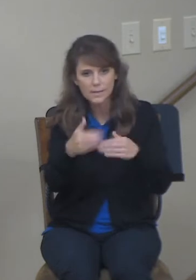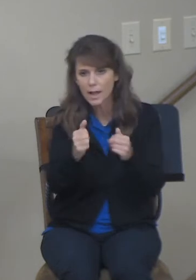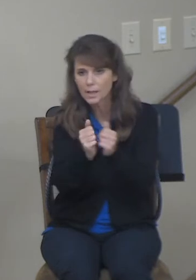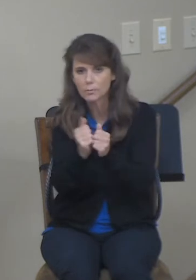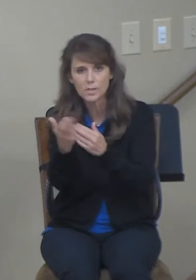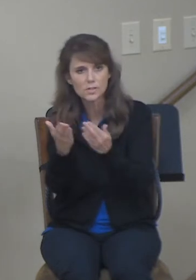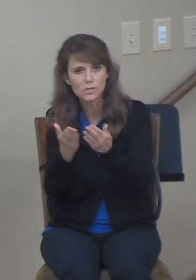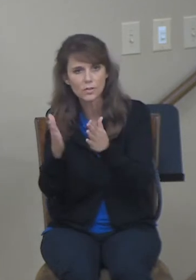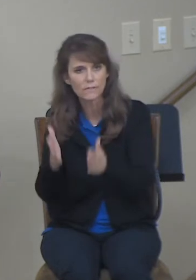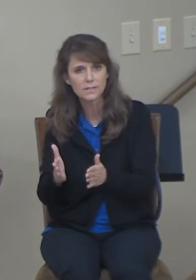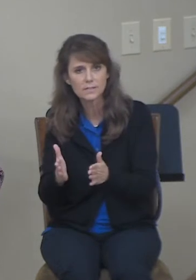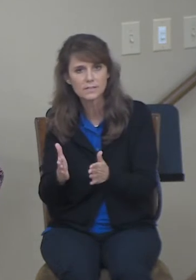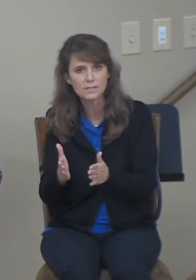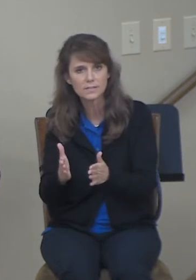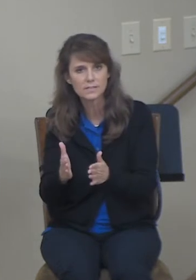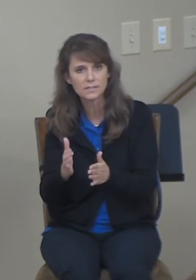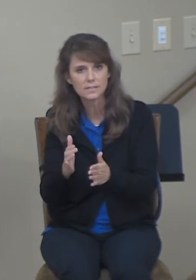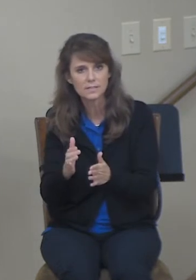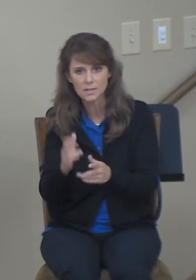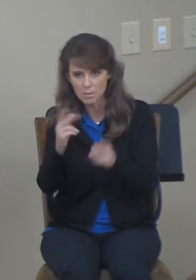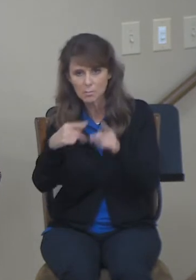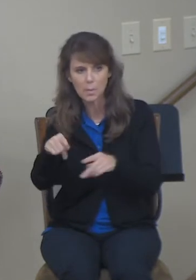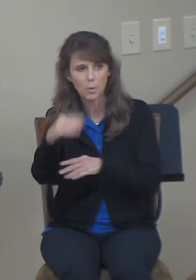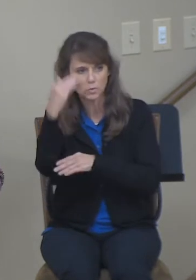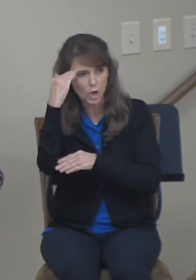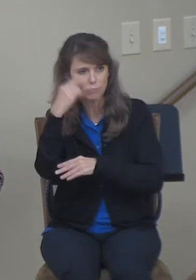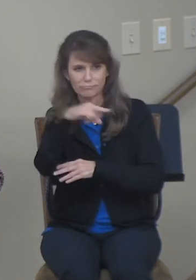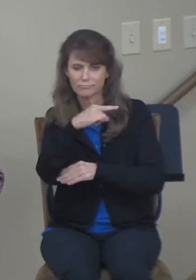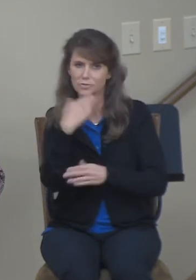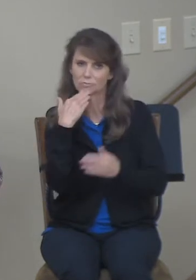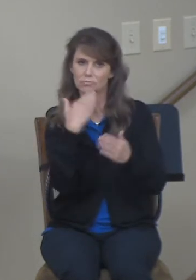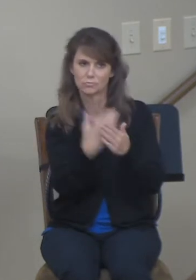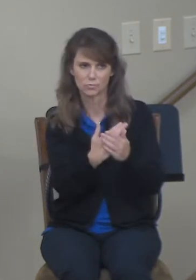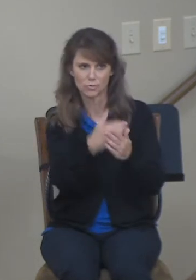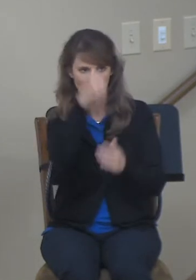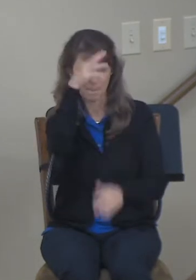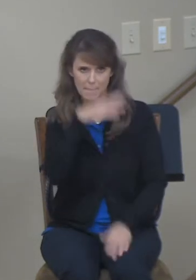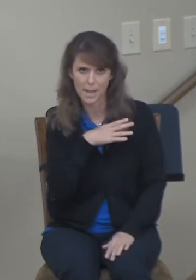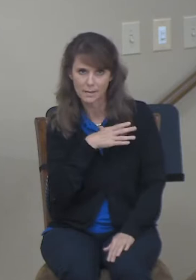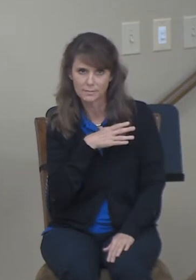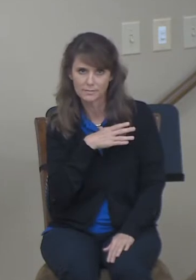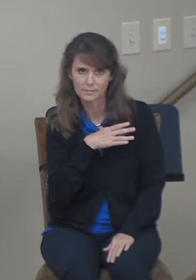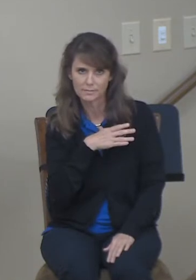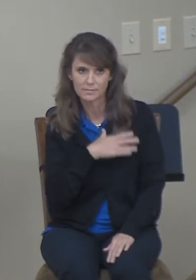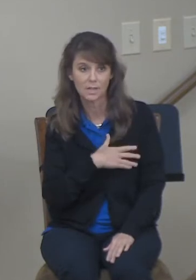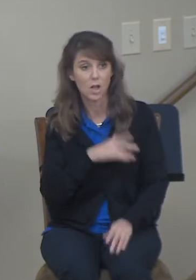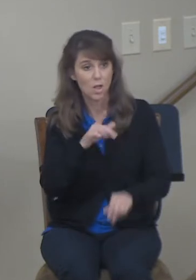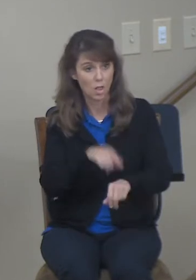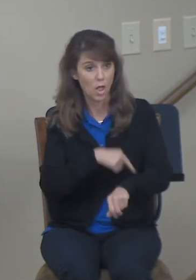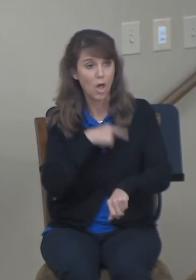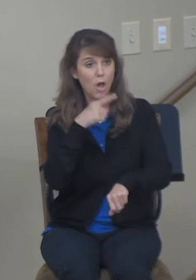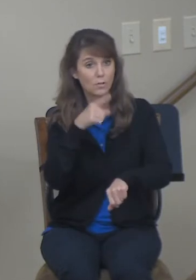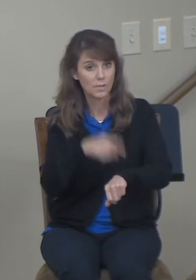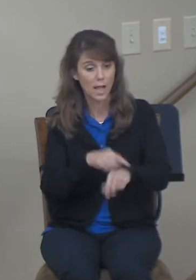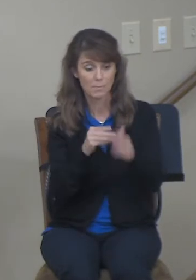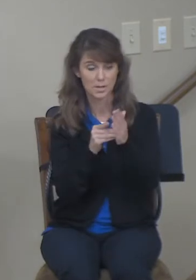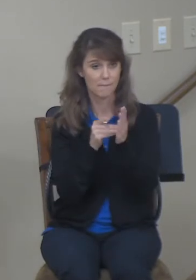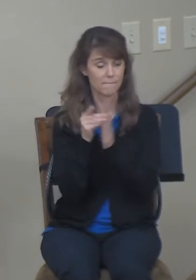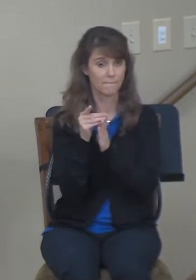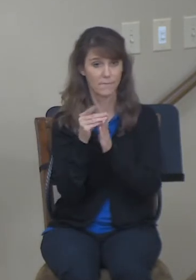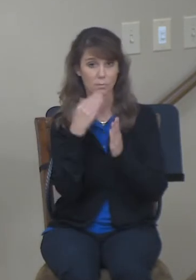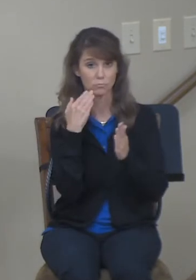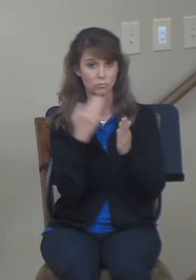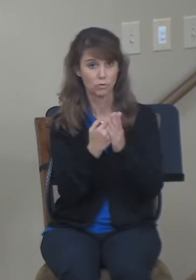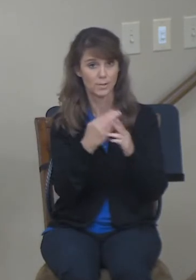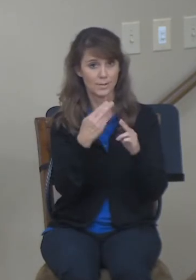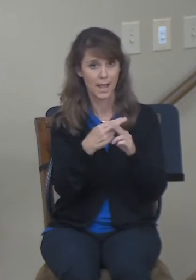And the funny thing about an excellent name, it takes a long time to get one, but it could take a moment to destroy one. If they both